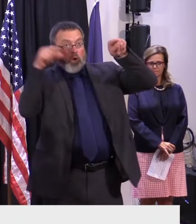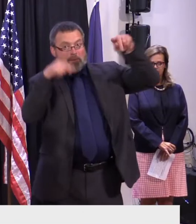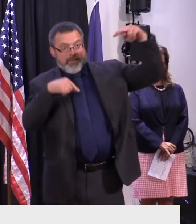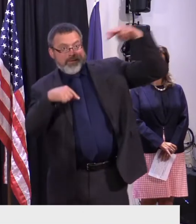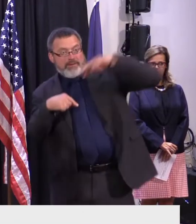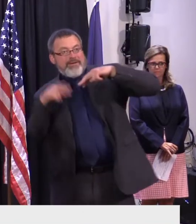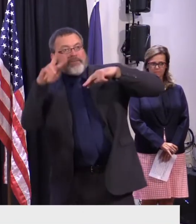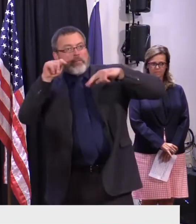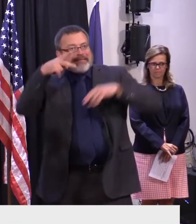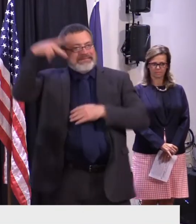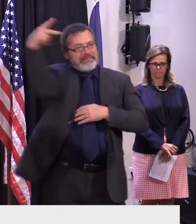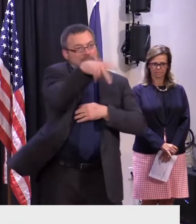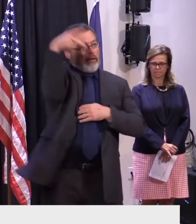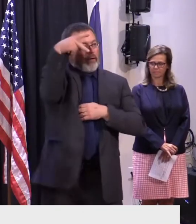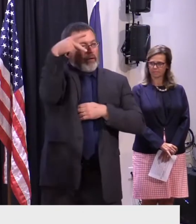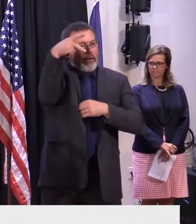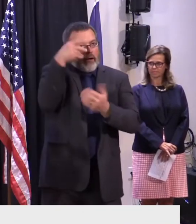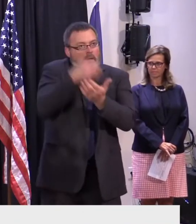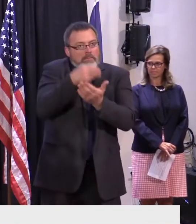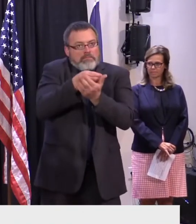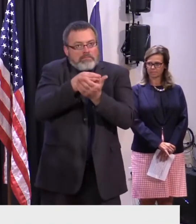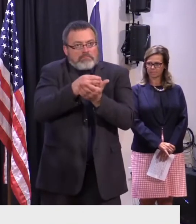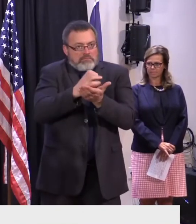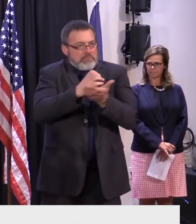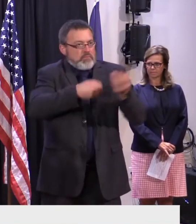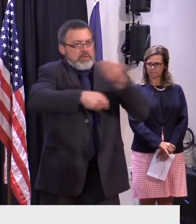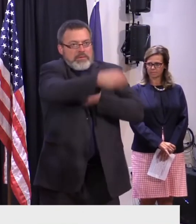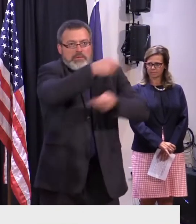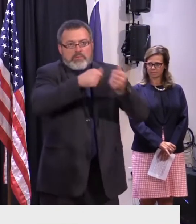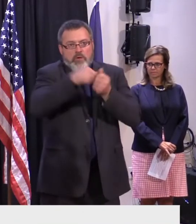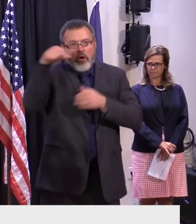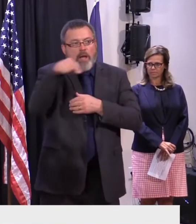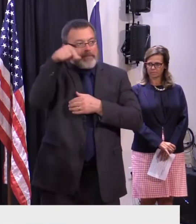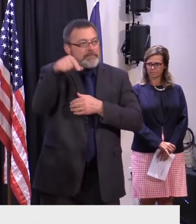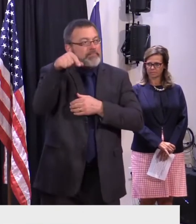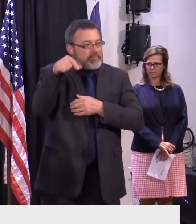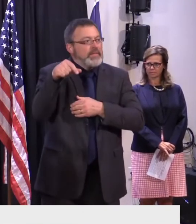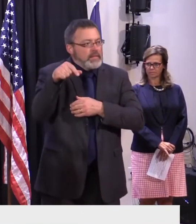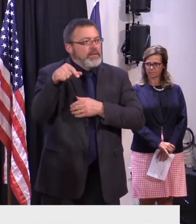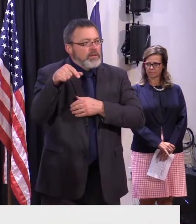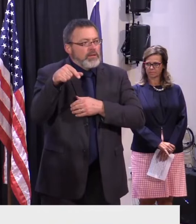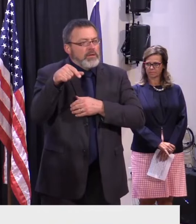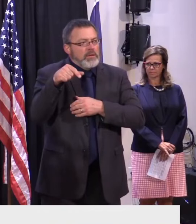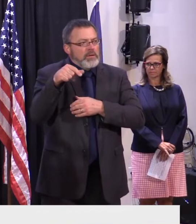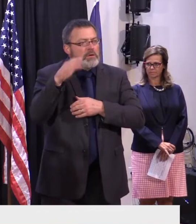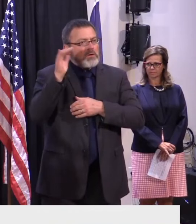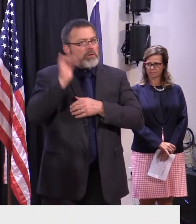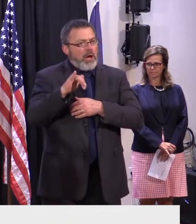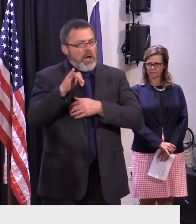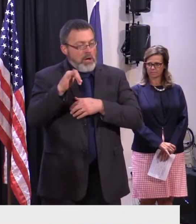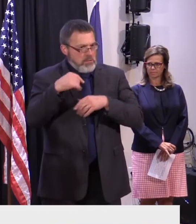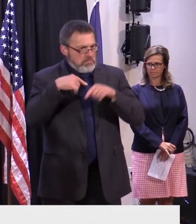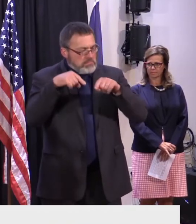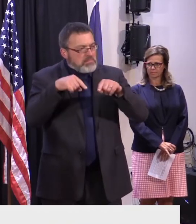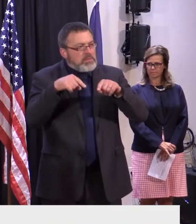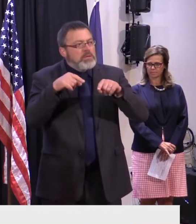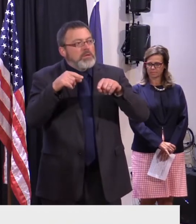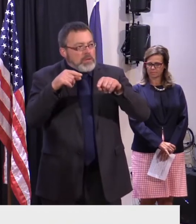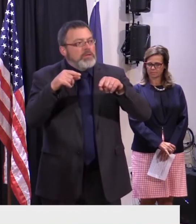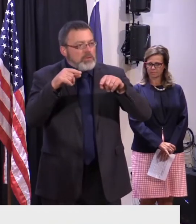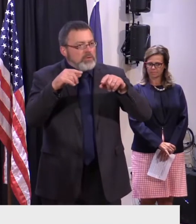But our connection goes beyond just trade because we also build things together.